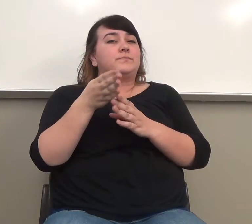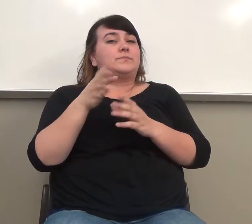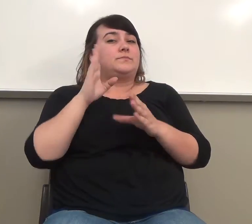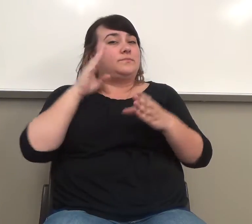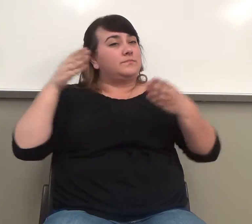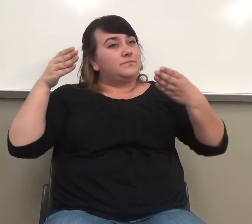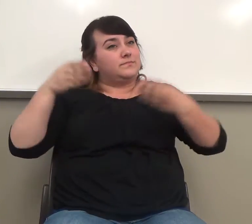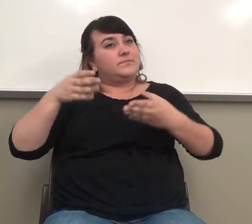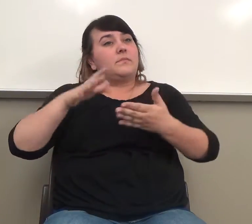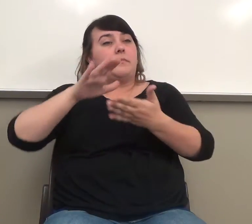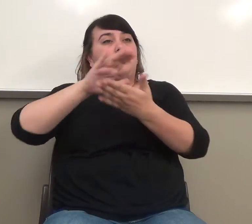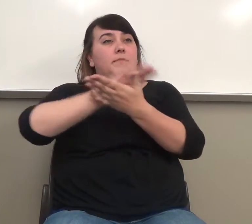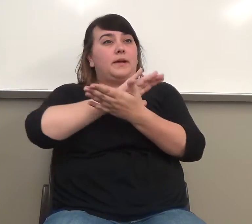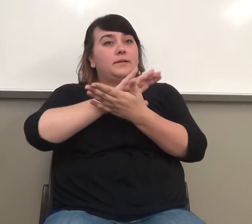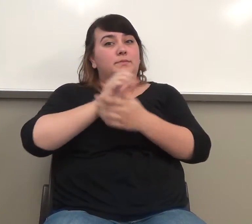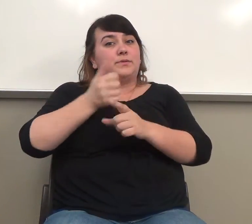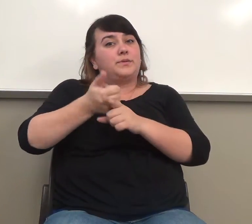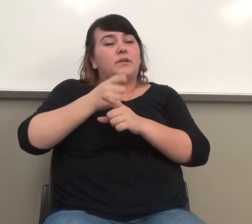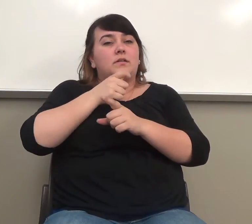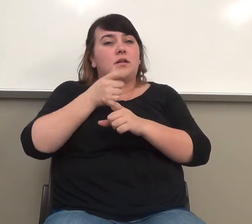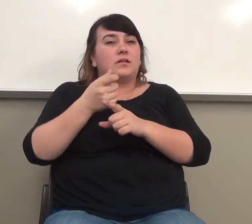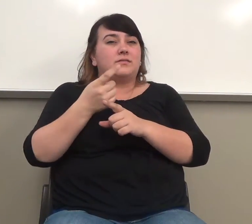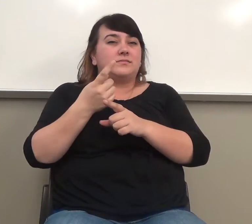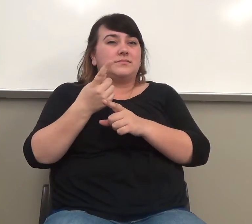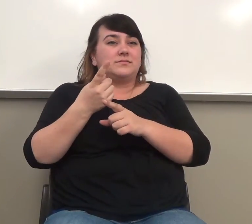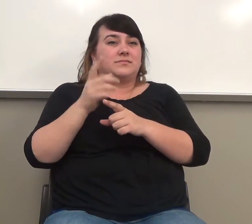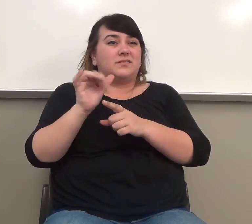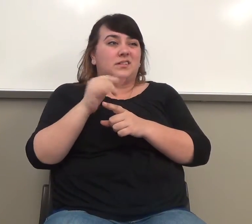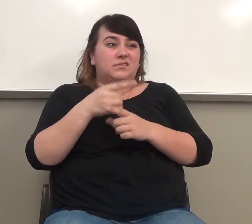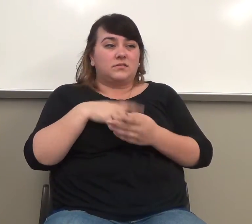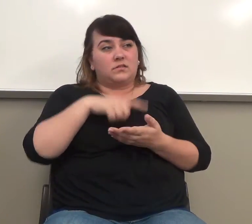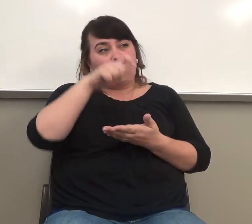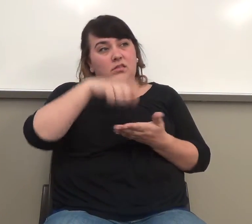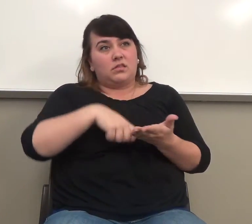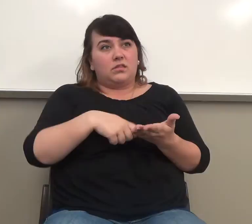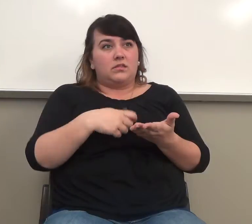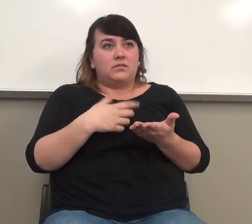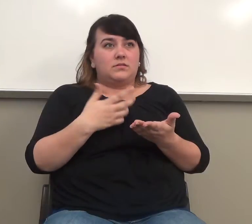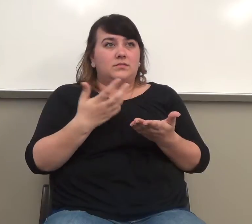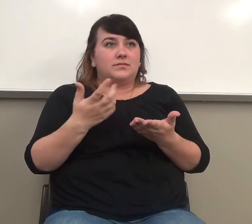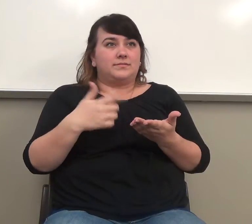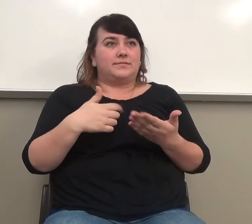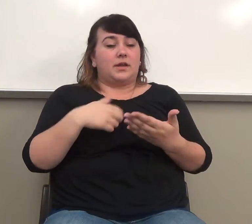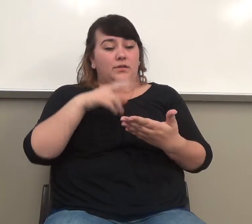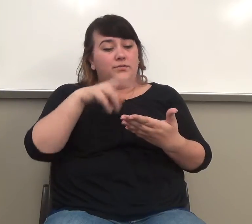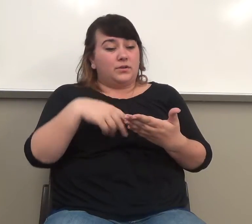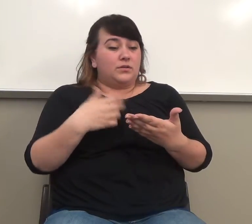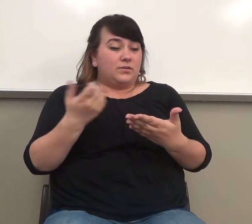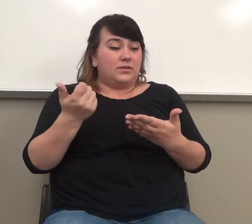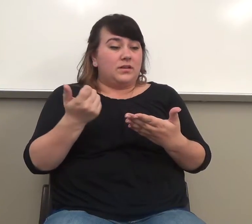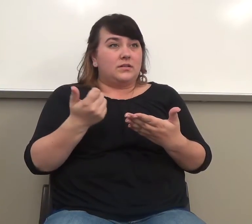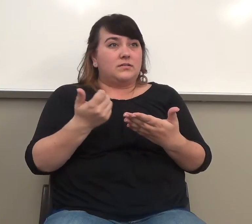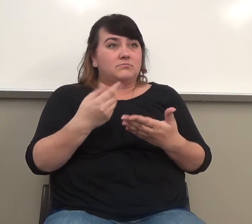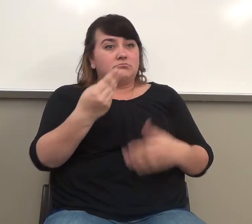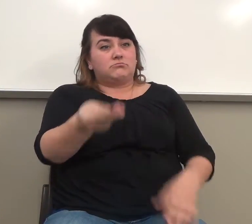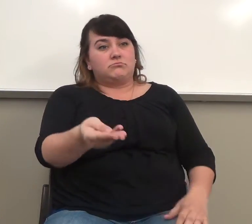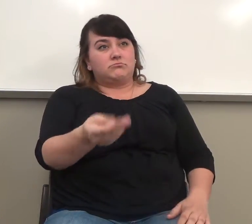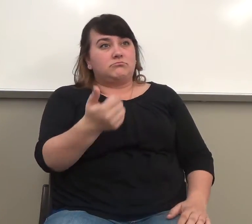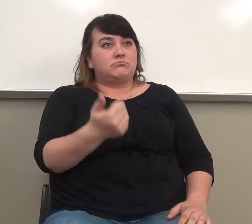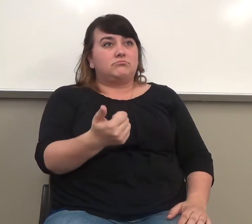that aren't just something like this. Or I'm probably going to just read them, I'm going to give them back to you and you're probably going to throw